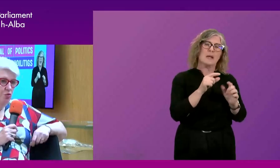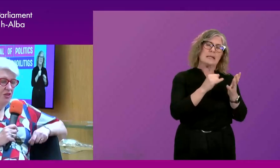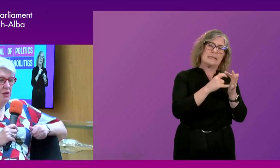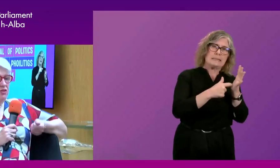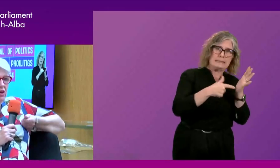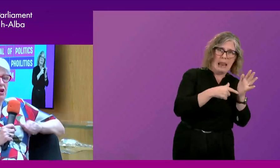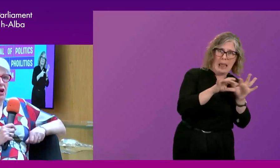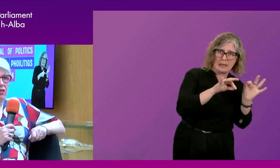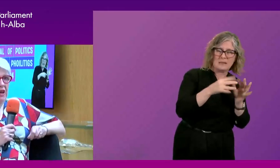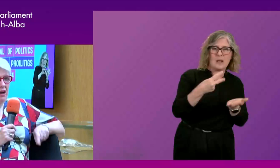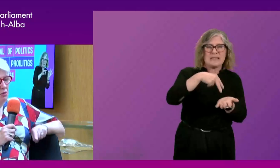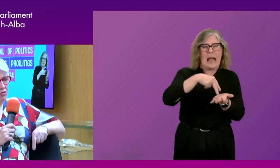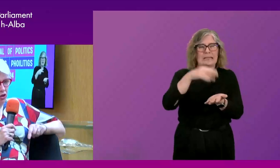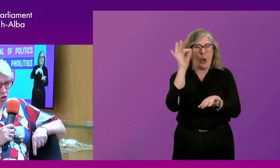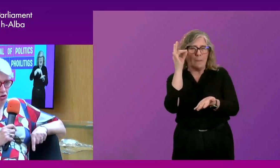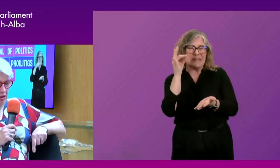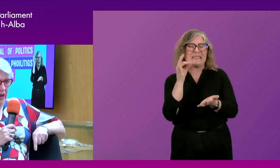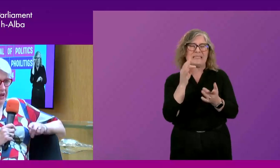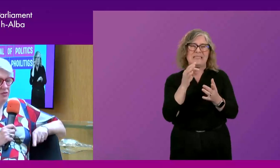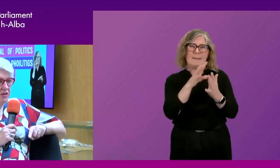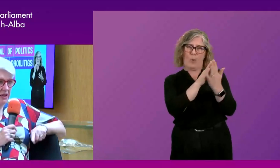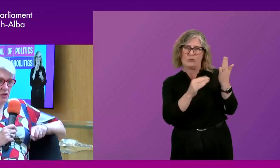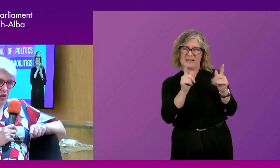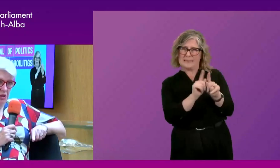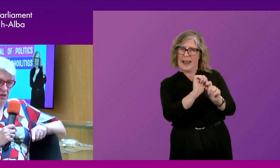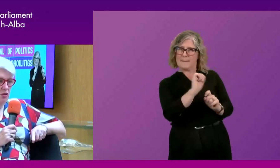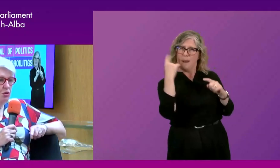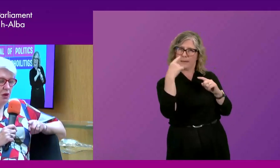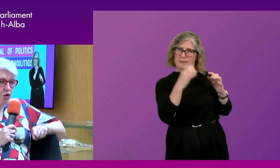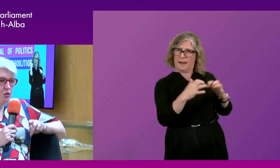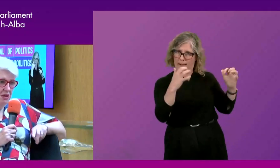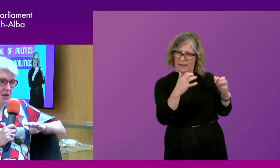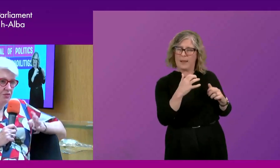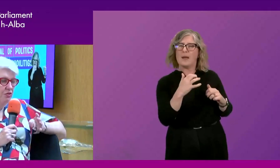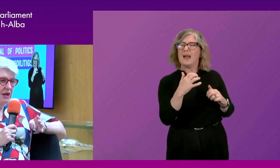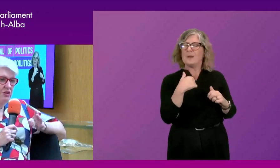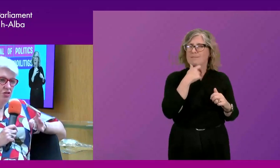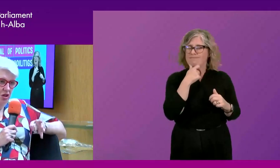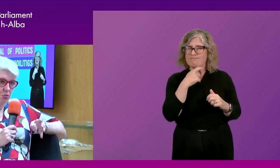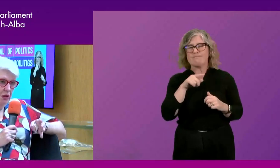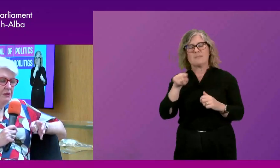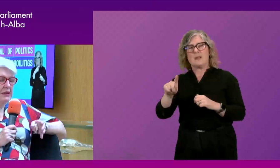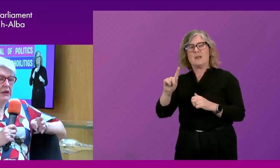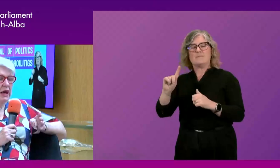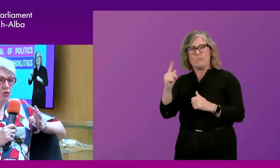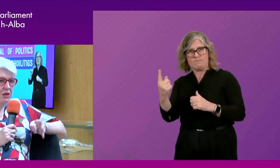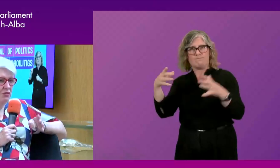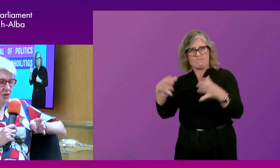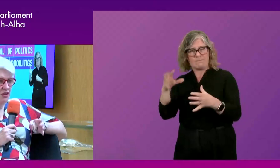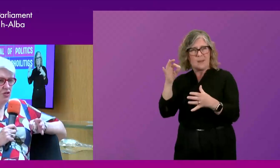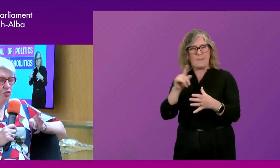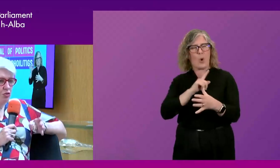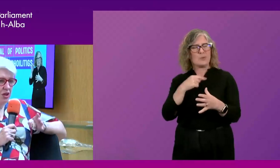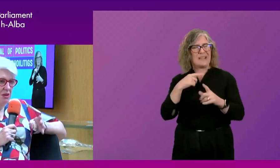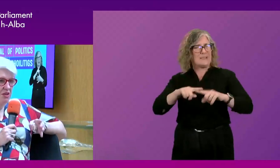from Westminster, the argument for not doing that and having single committees was because we didn't have a revising chamber. And we